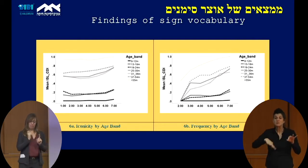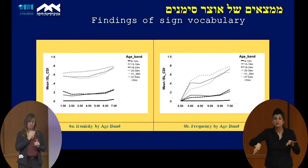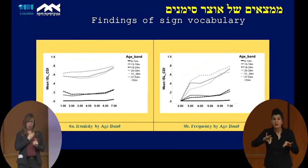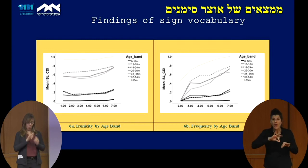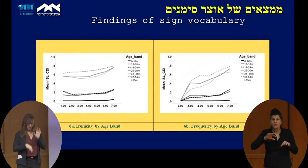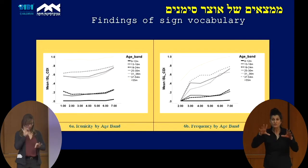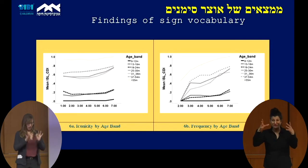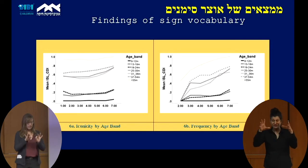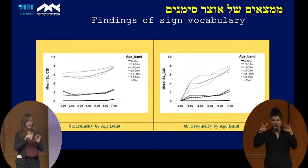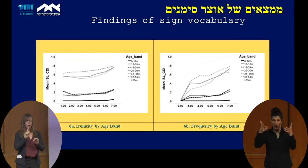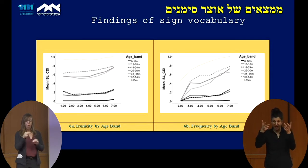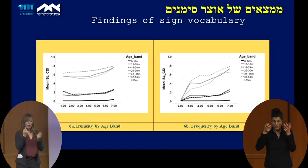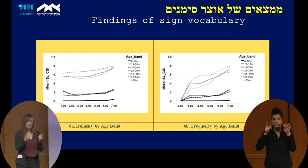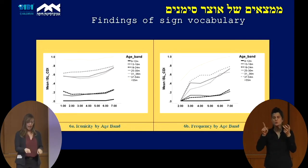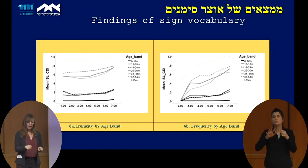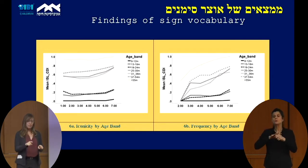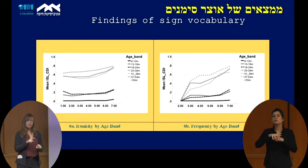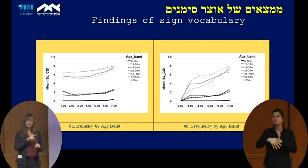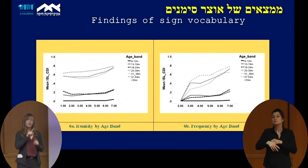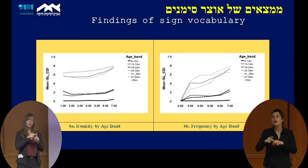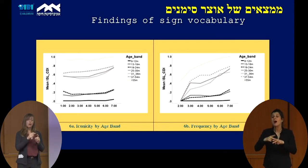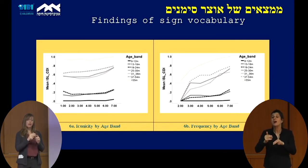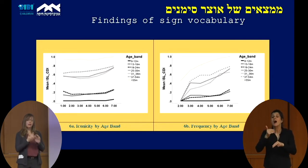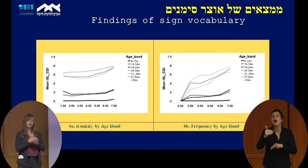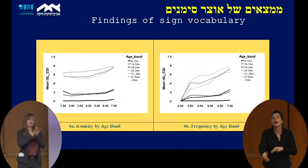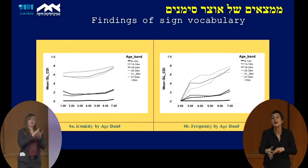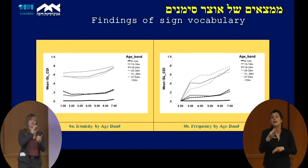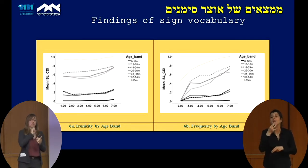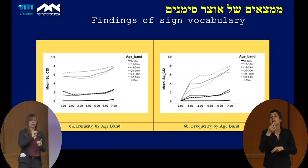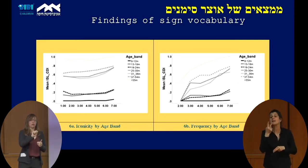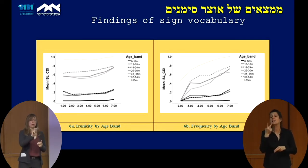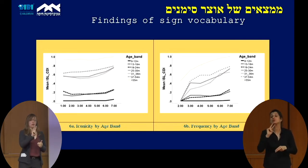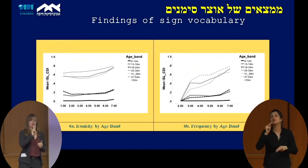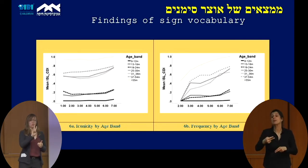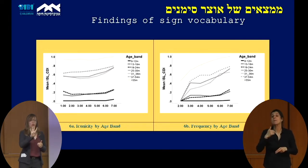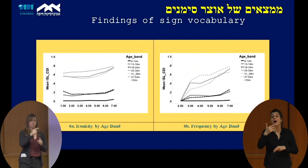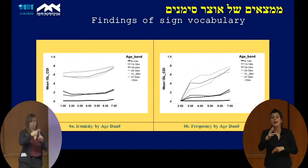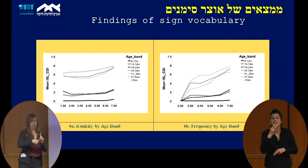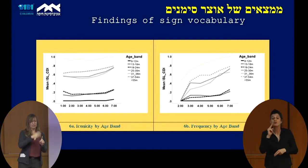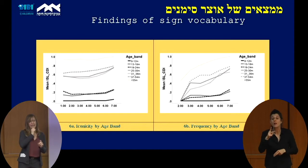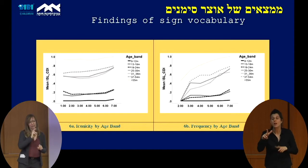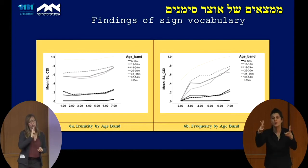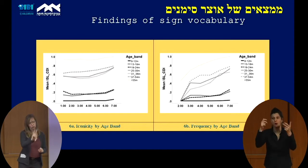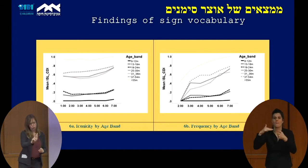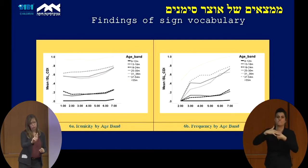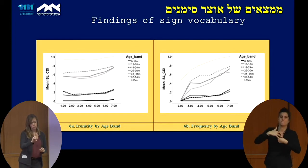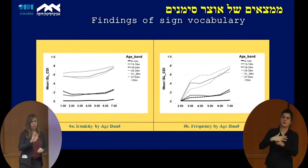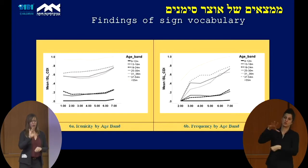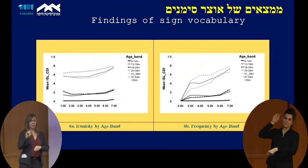into play only by the age of 24 months, by the age of 2 years. So at the age of 2 years, the effect of